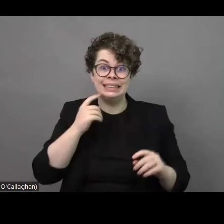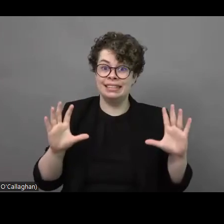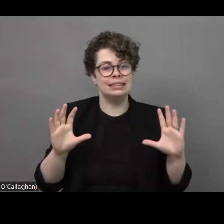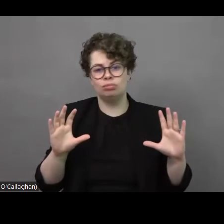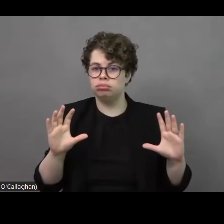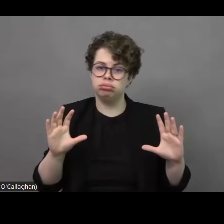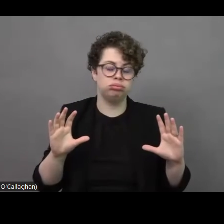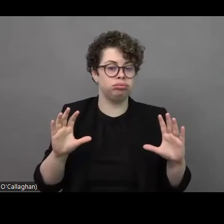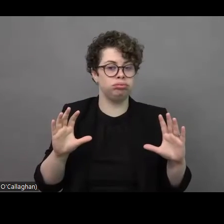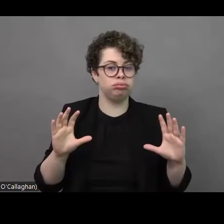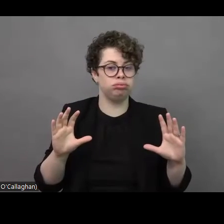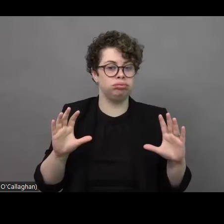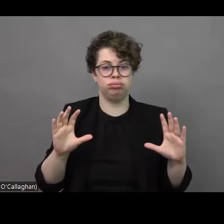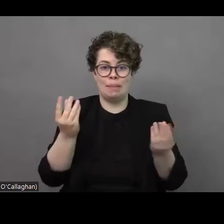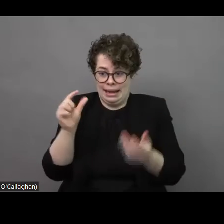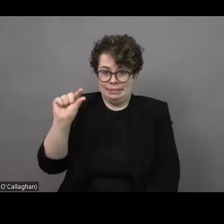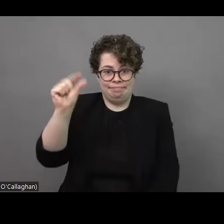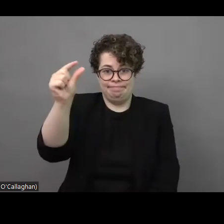we have limited funding